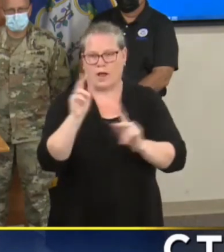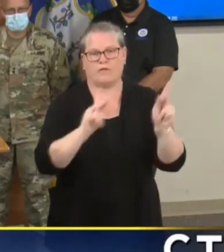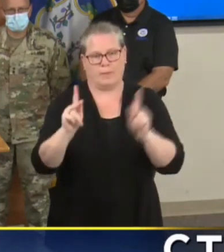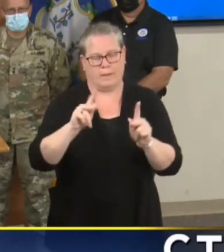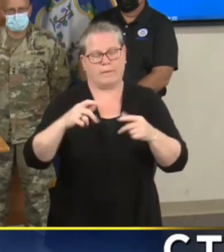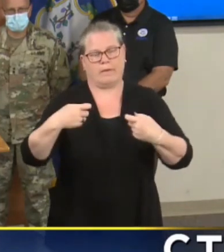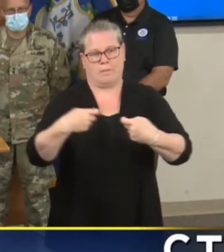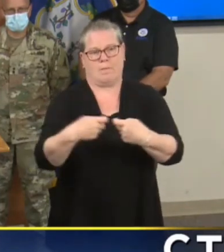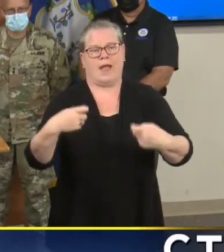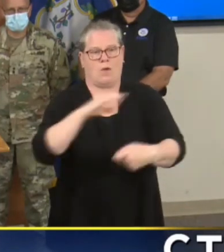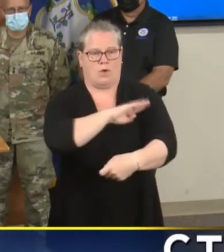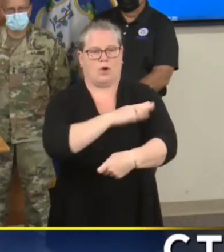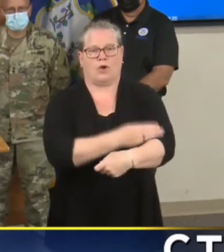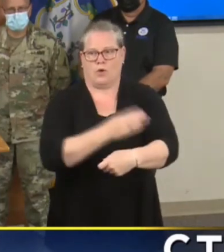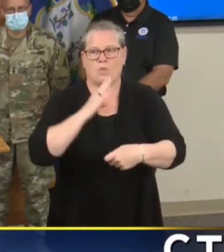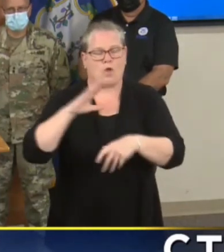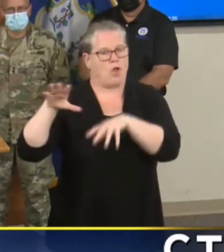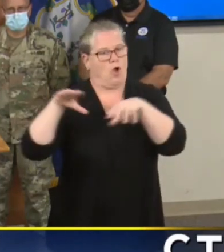and beyond.